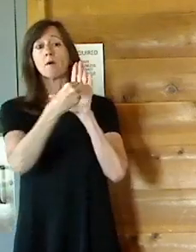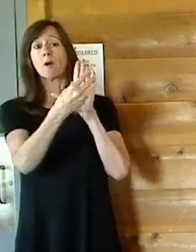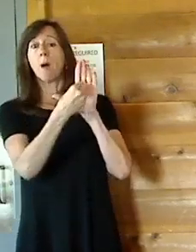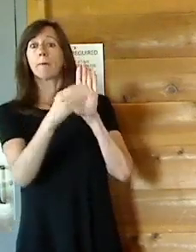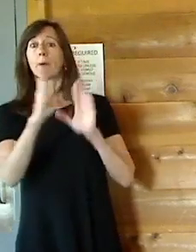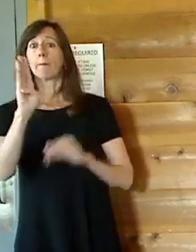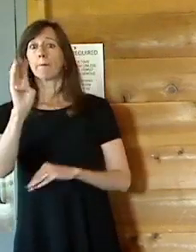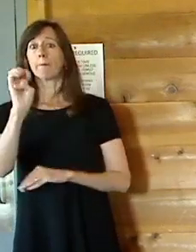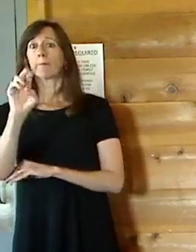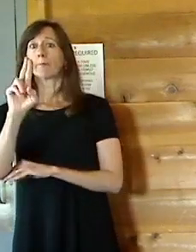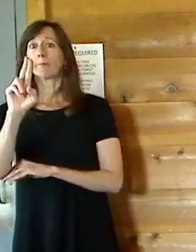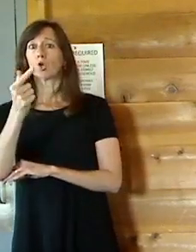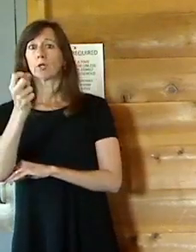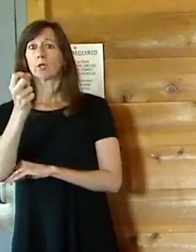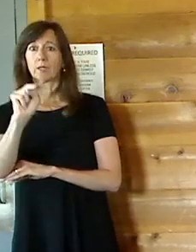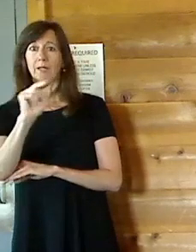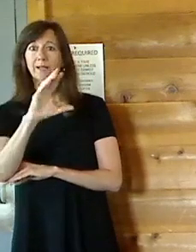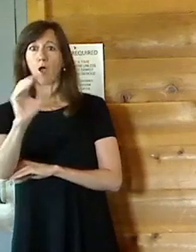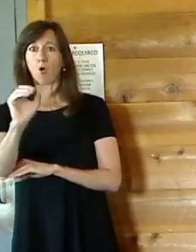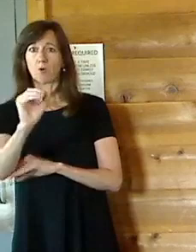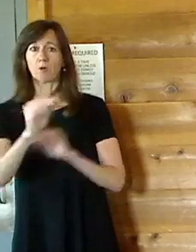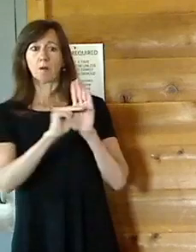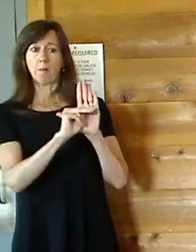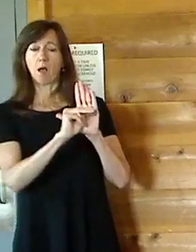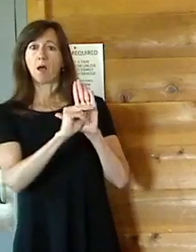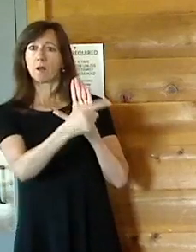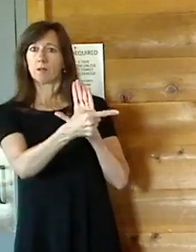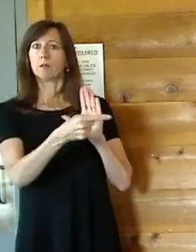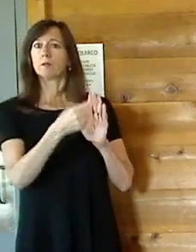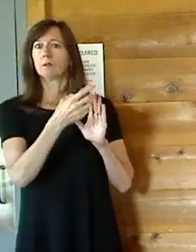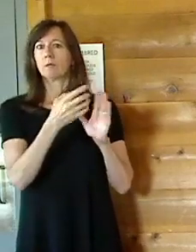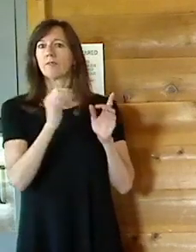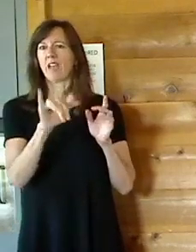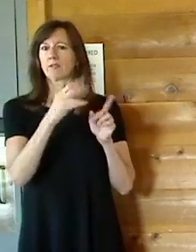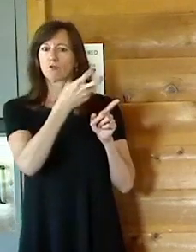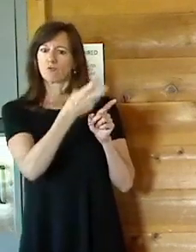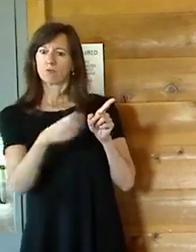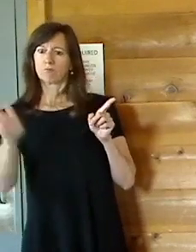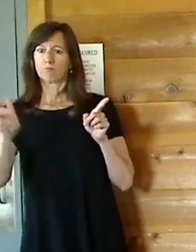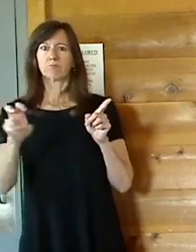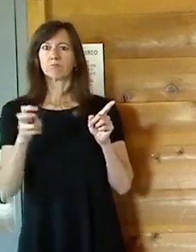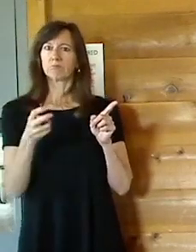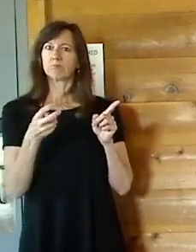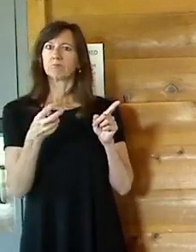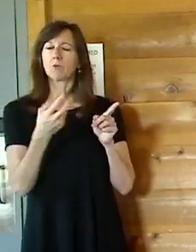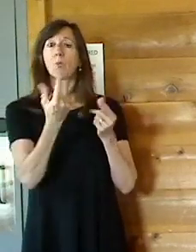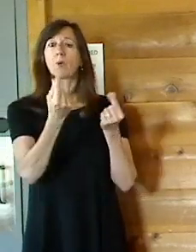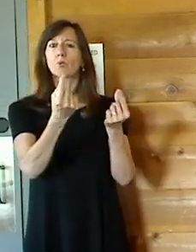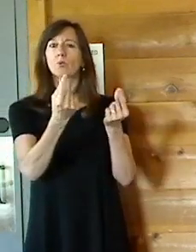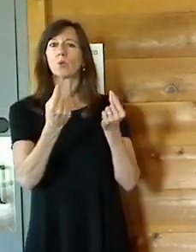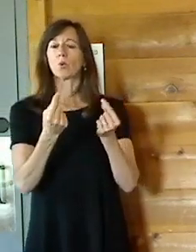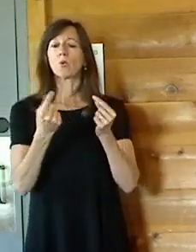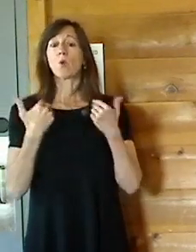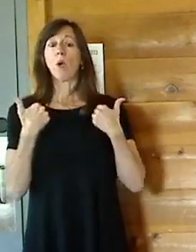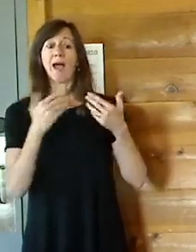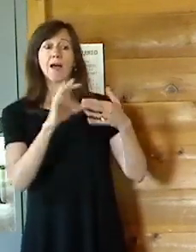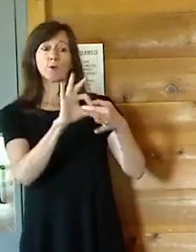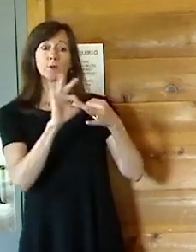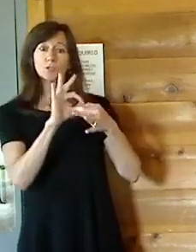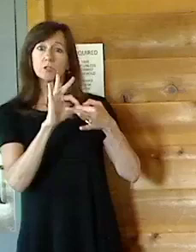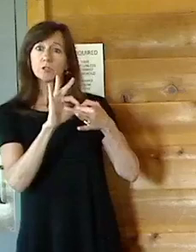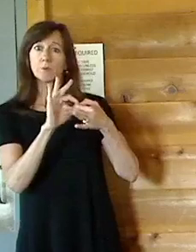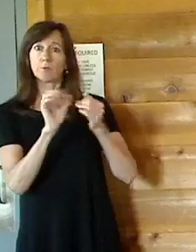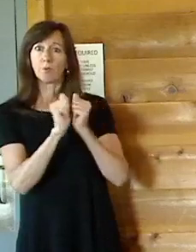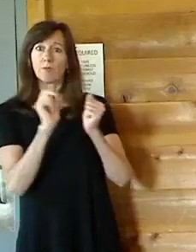model, which is a transitional effort. So you come in, and by building a relationship with us and the partners, you